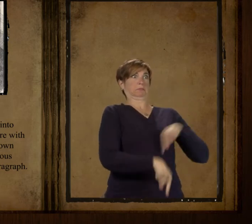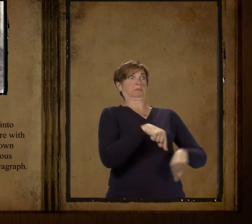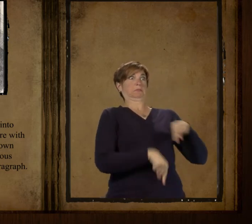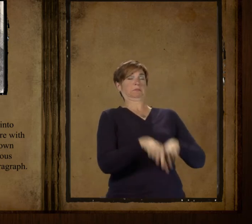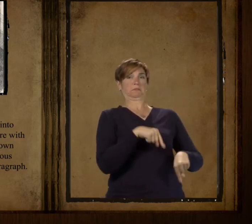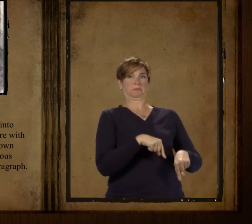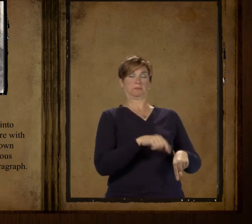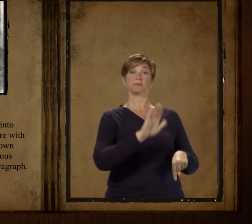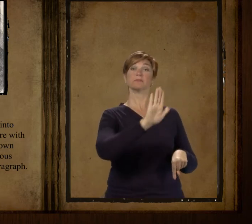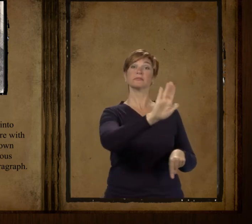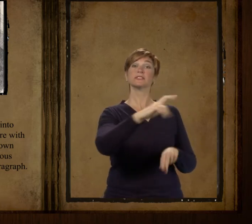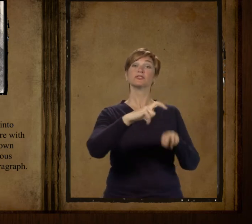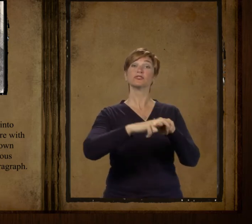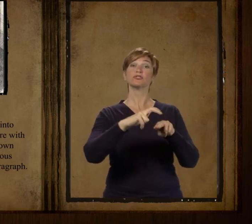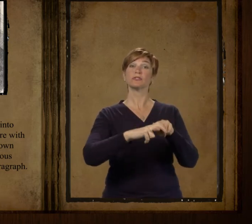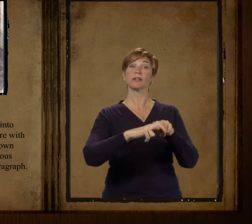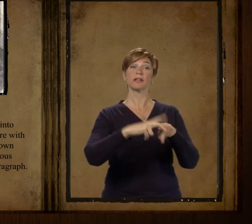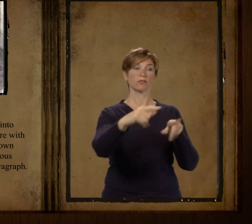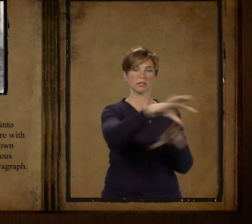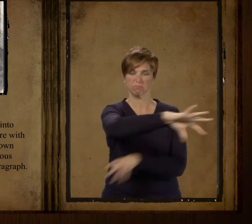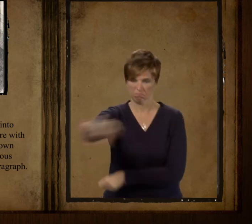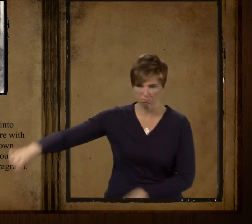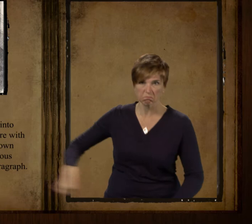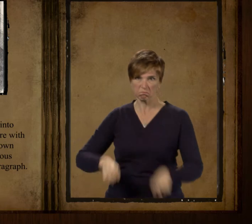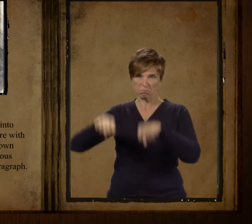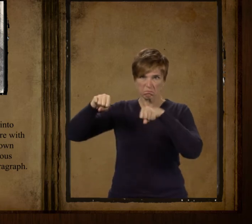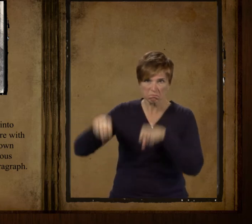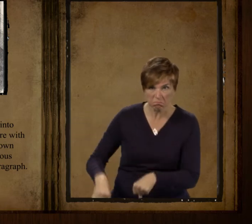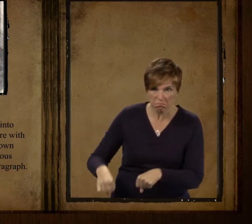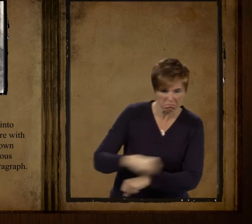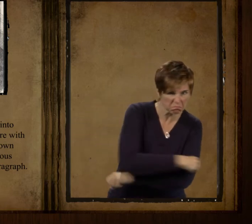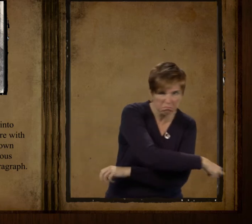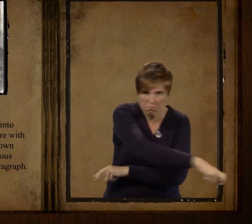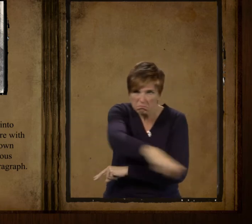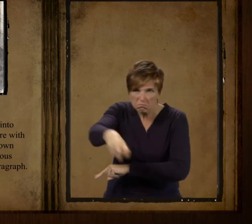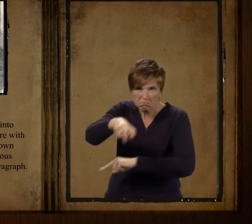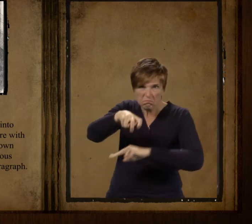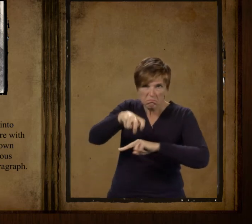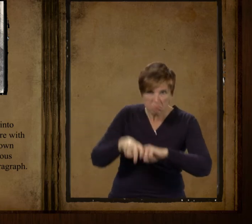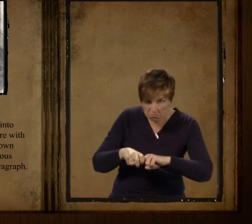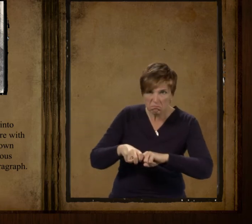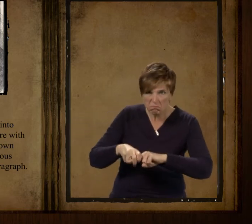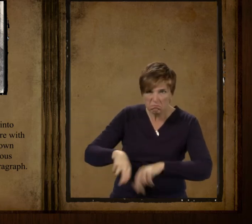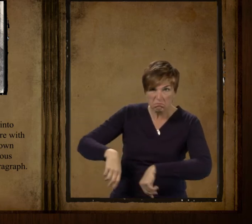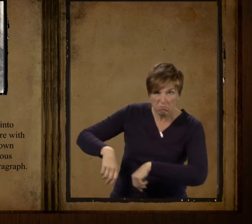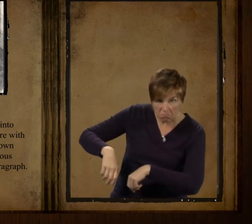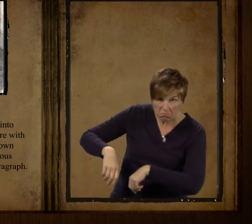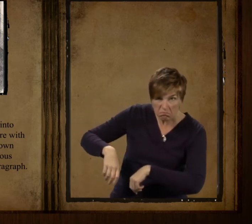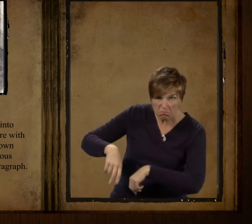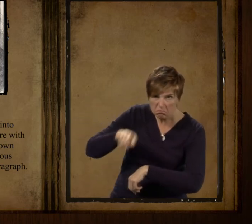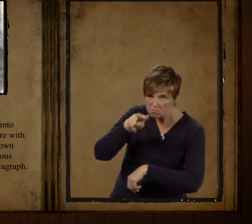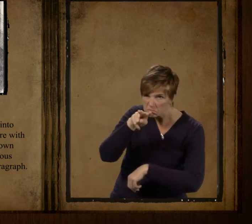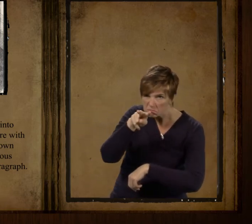then sat me down and reeled off the monotonous narrative which follows this paragraph.